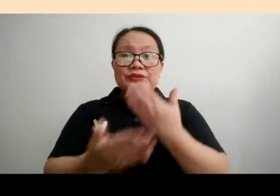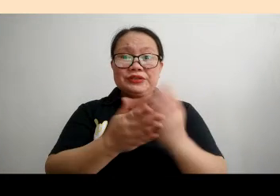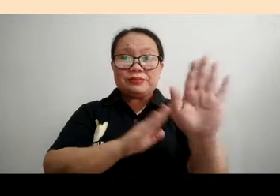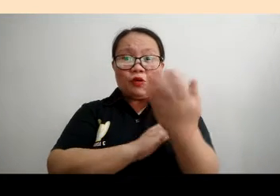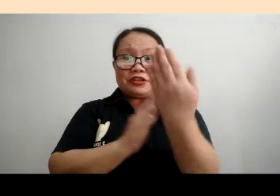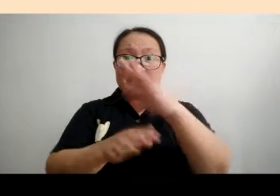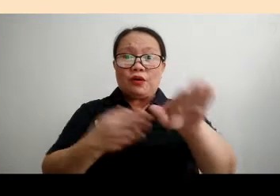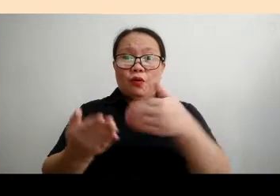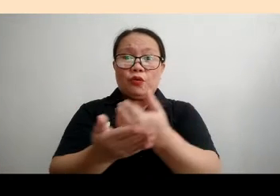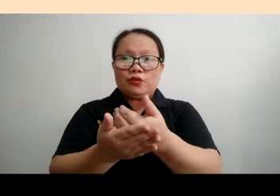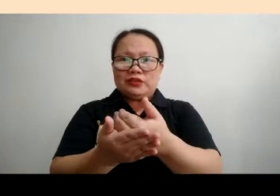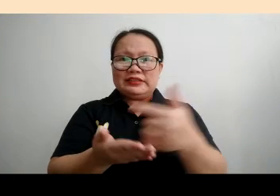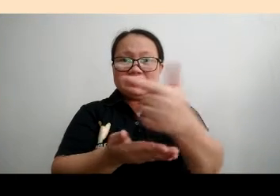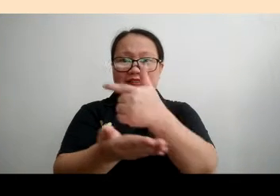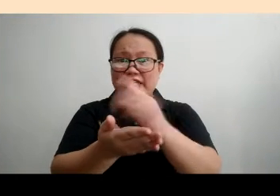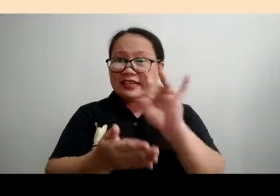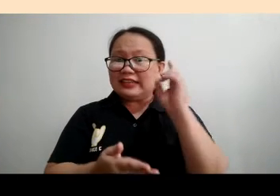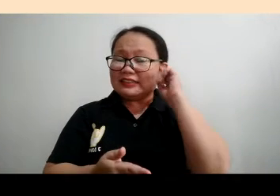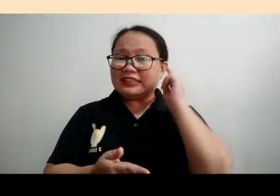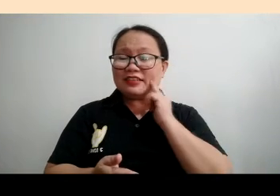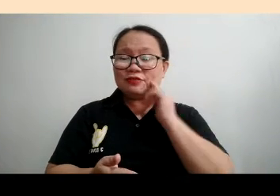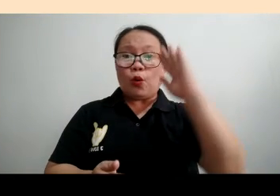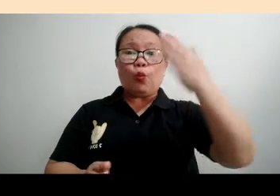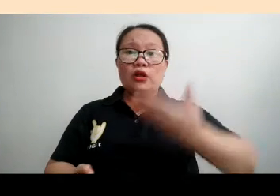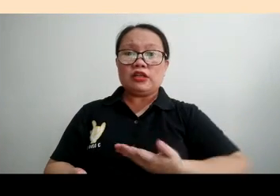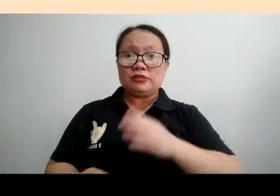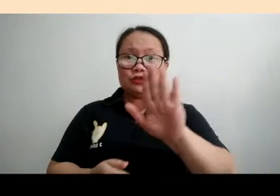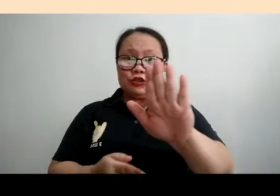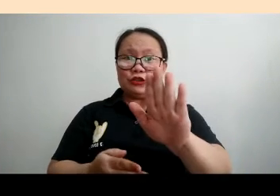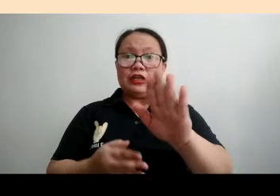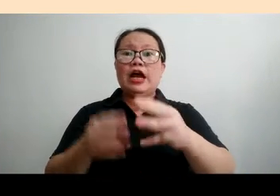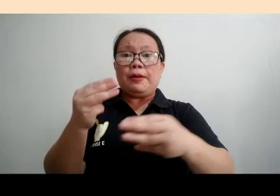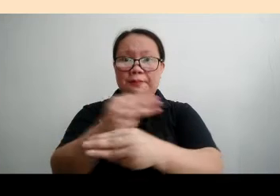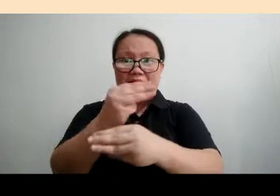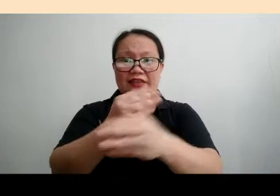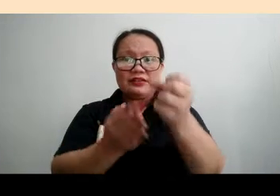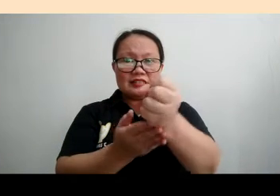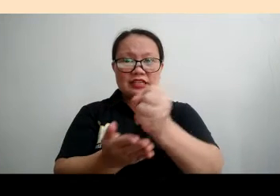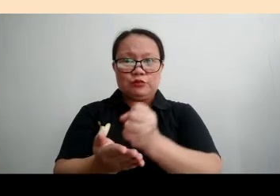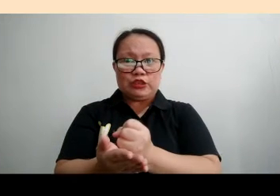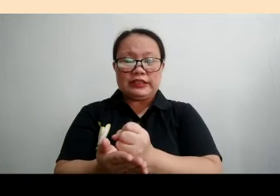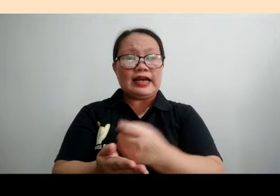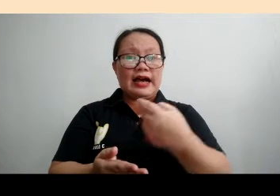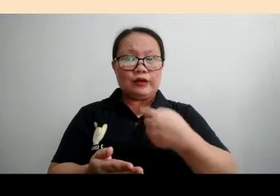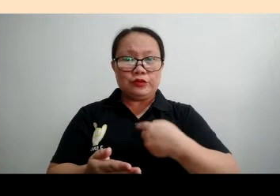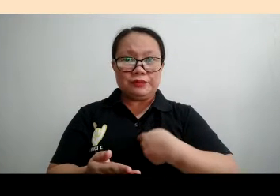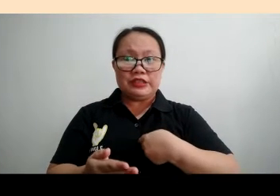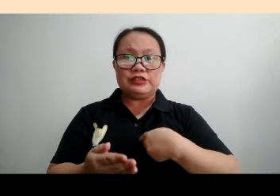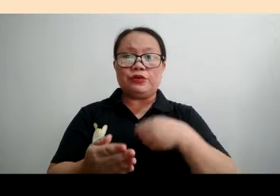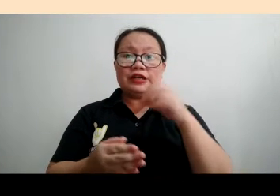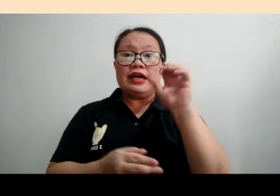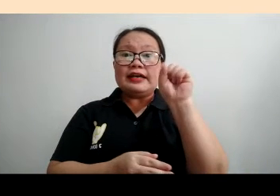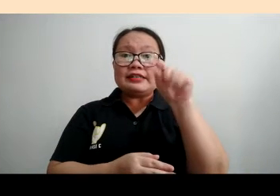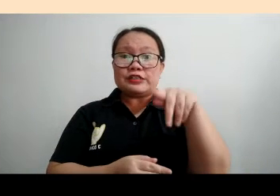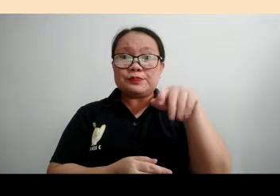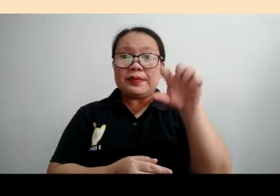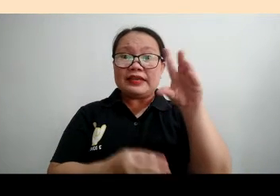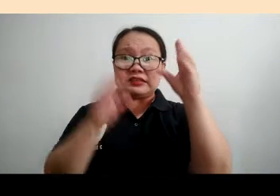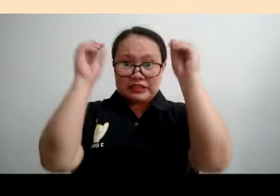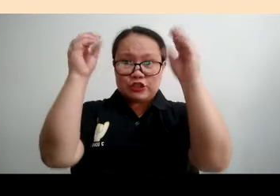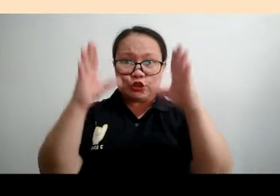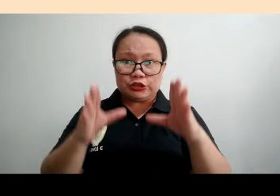Good morning all grade 8 deaf. Welcome to your math subject. I will be your